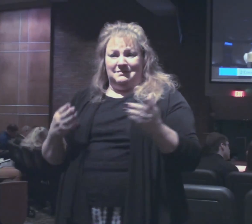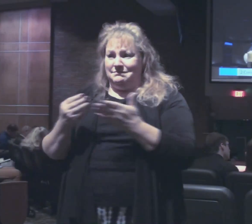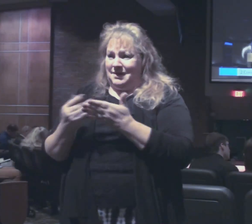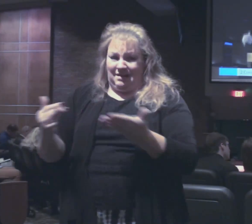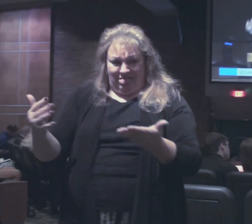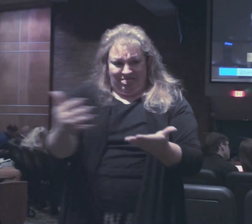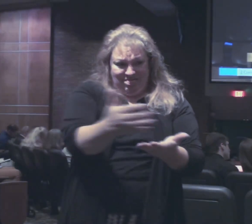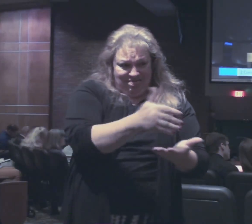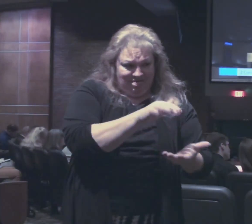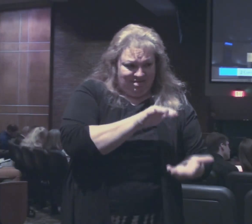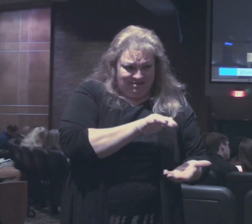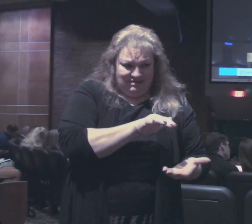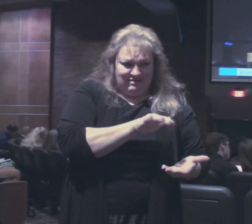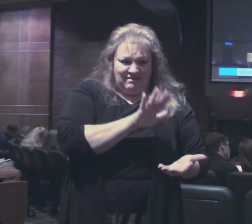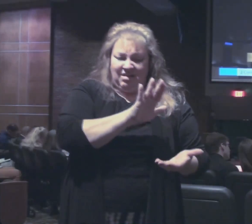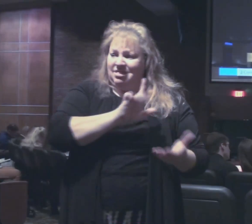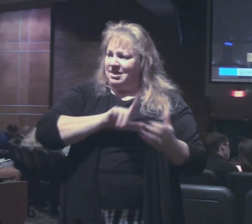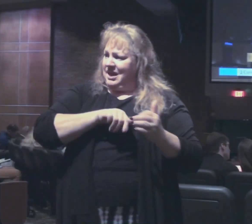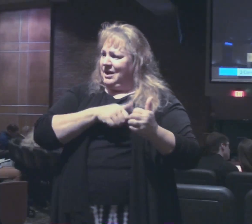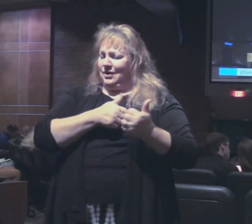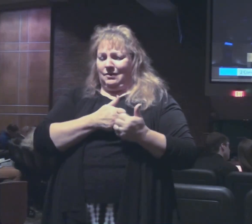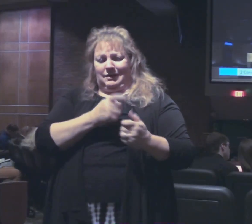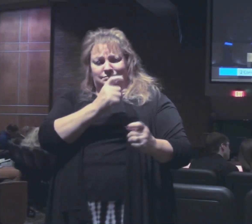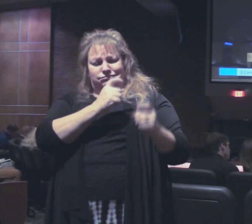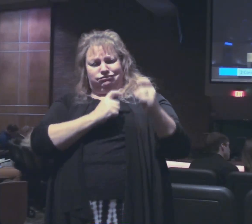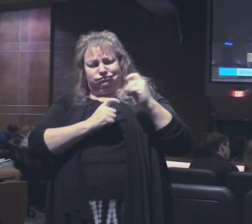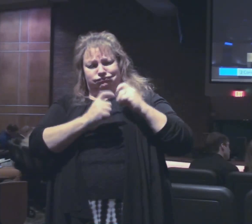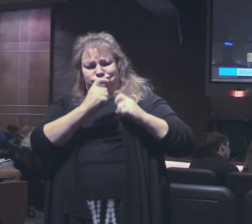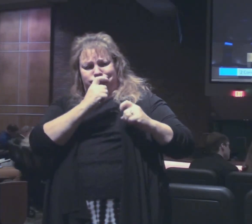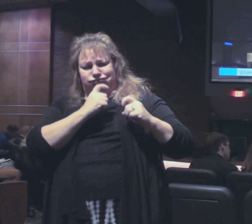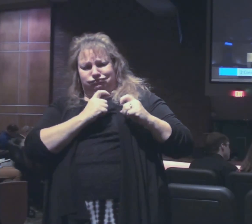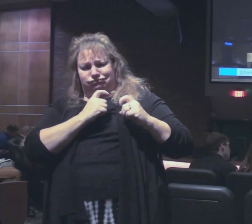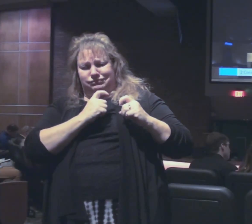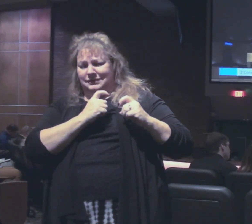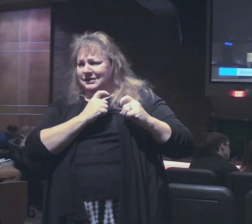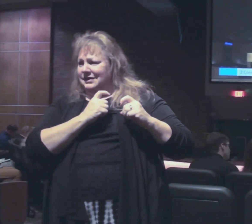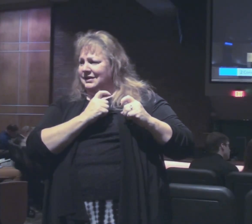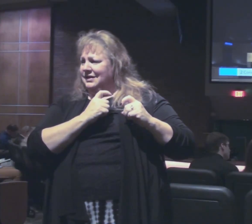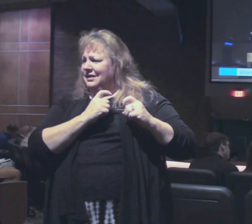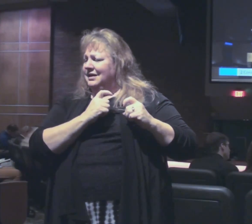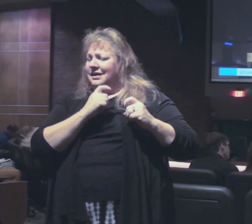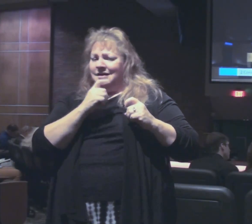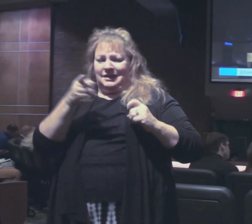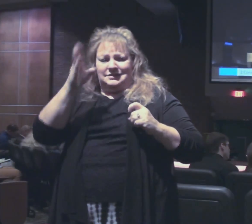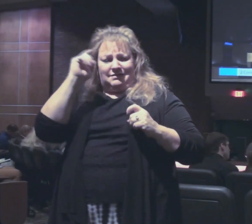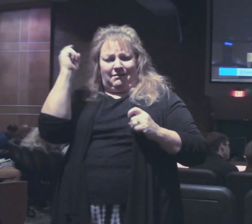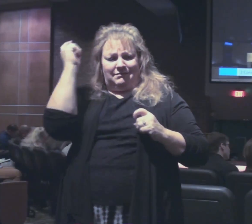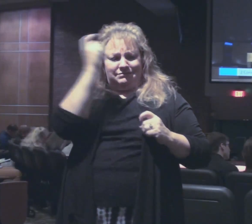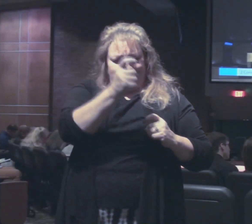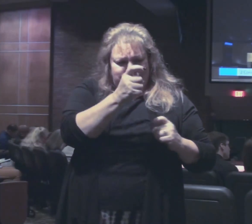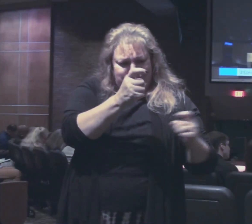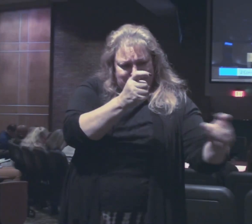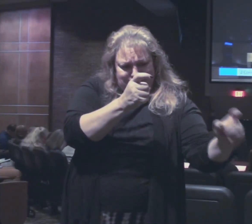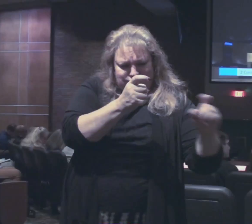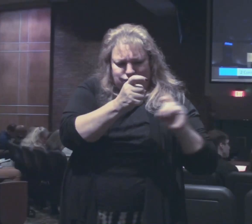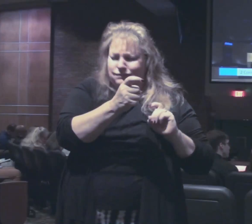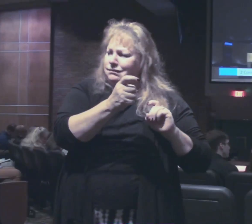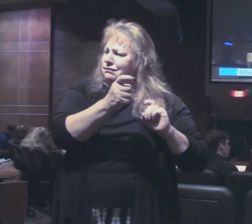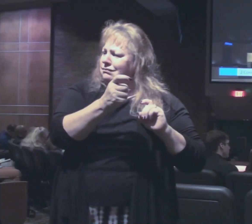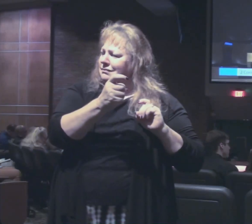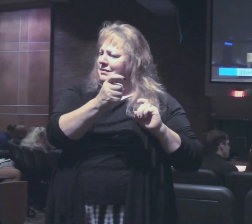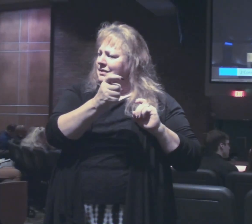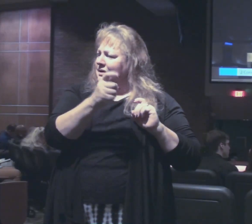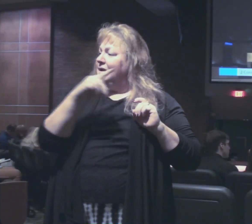collecting these people in grace pour out a gift this is a result of God's grace working in their life